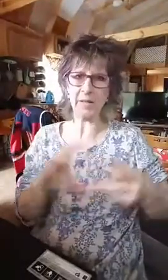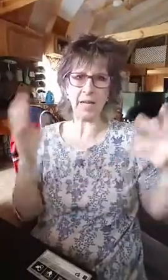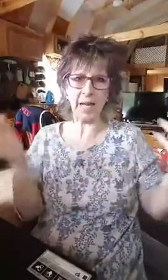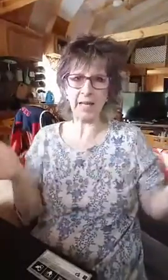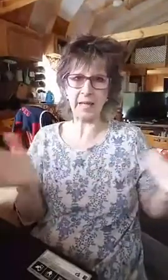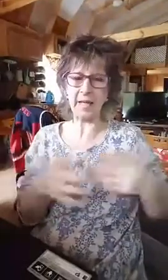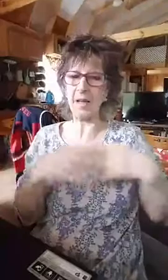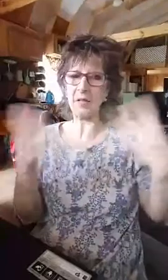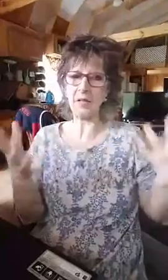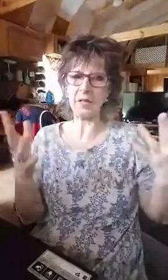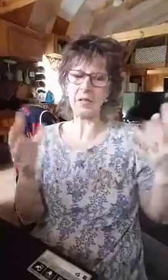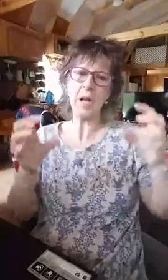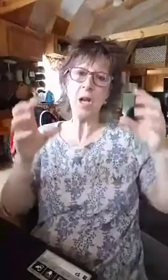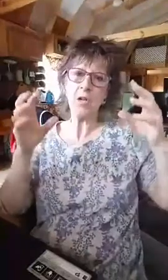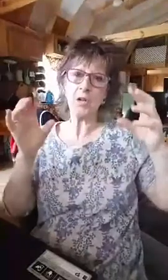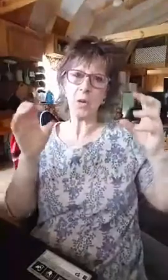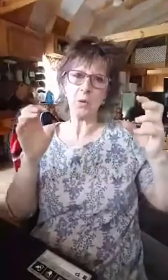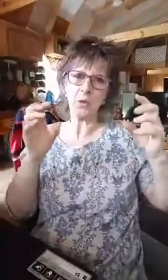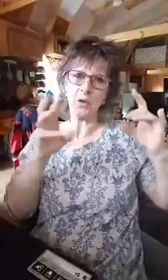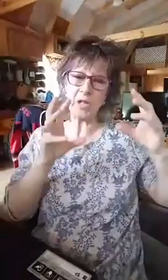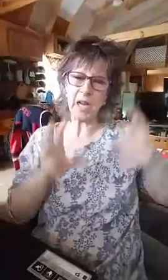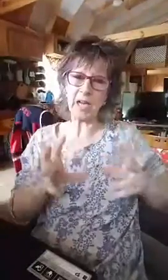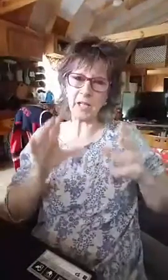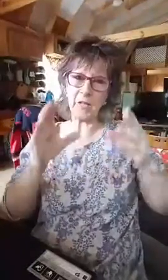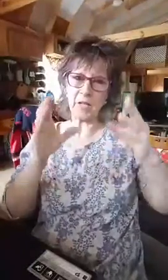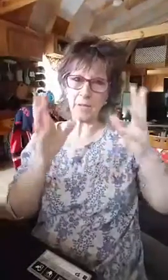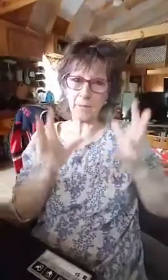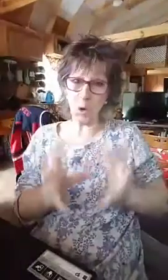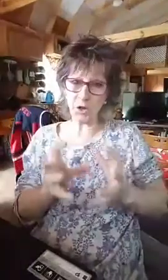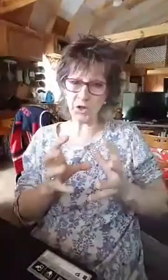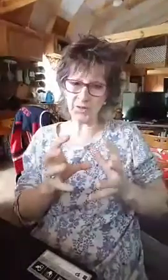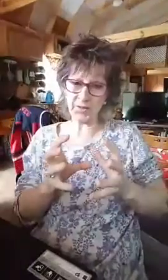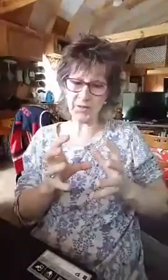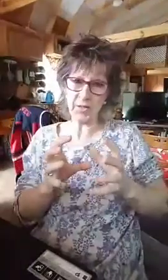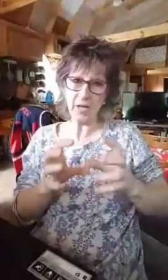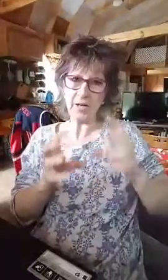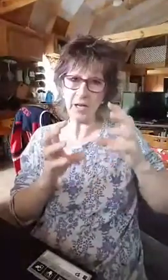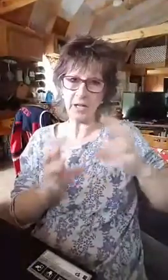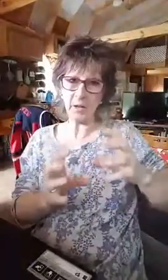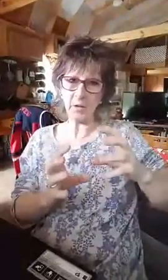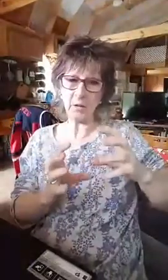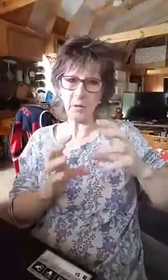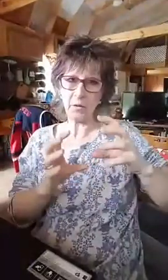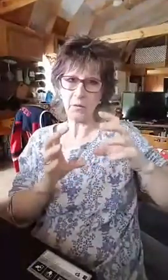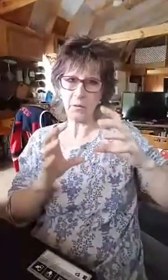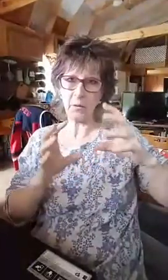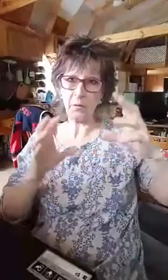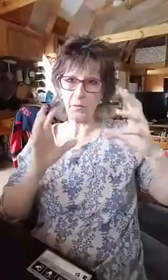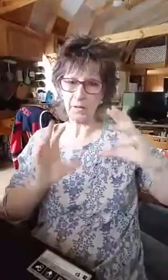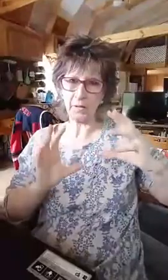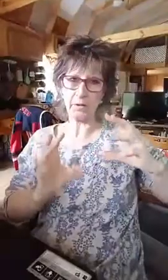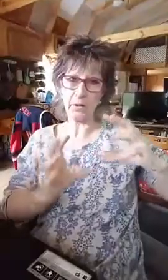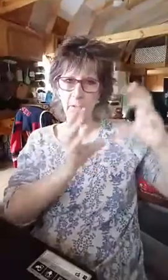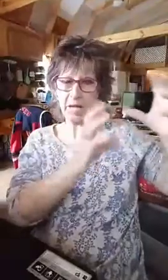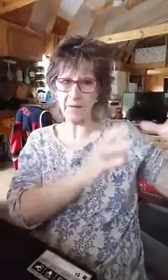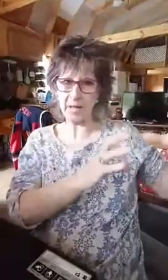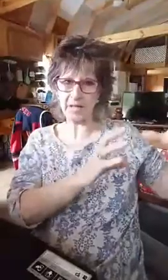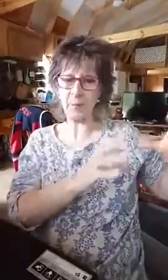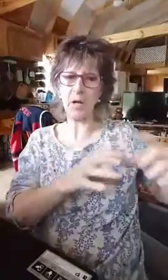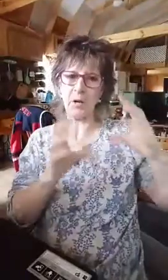I can't get out. I have no skills. So you take the emotions that you feel you would have in that spot or